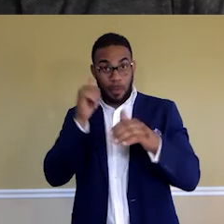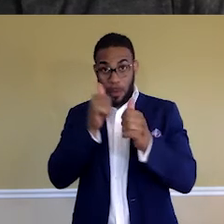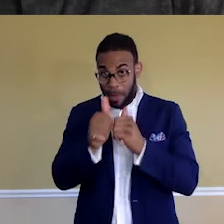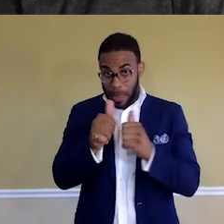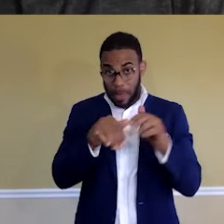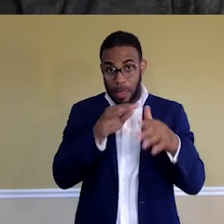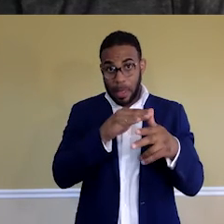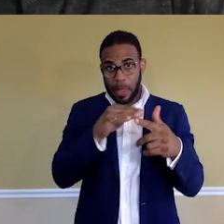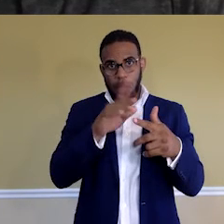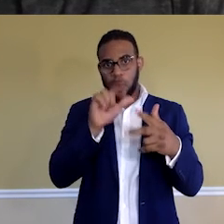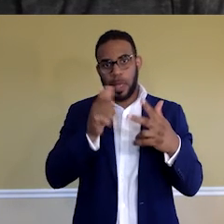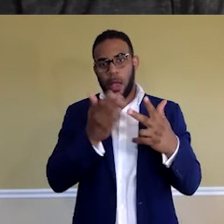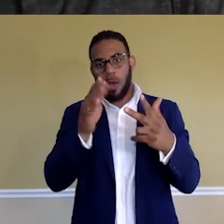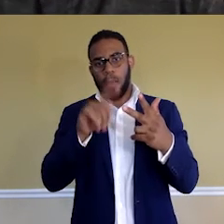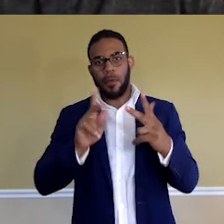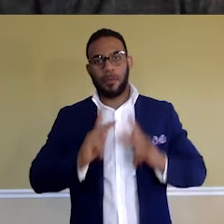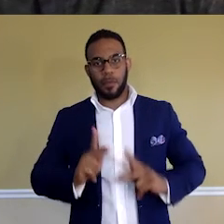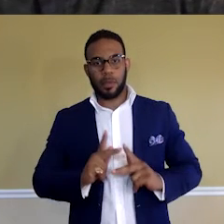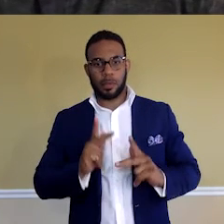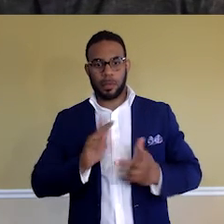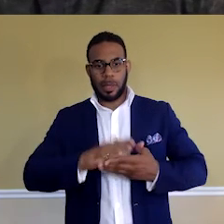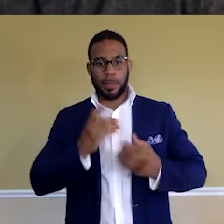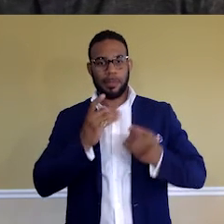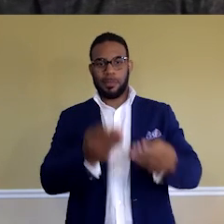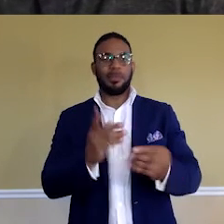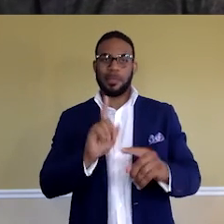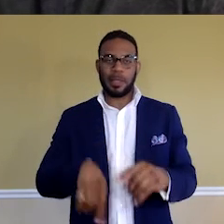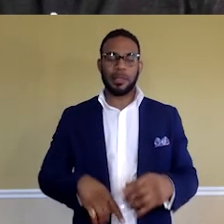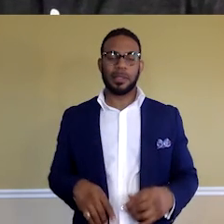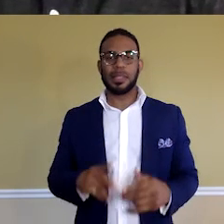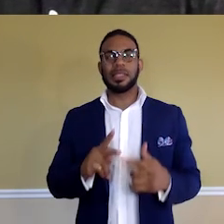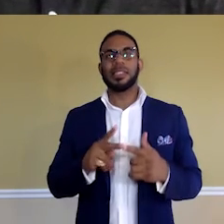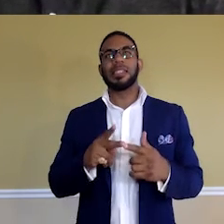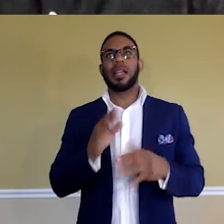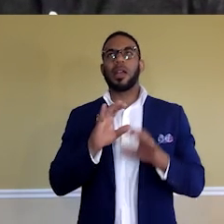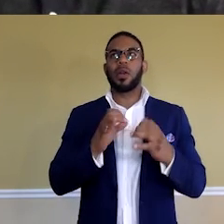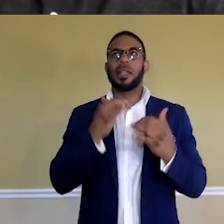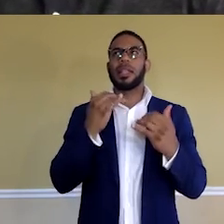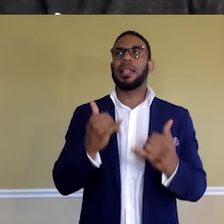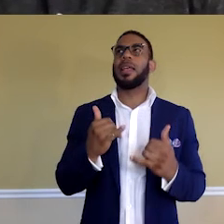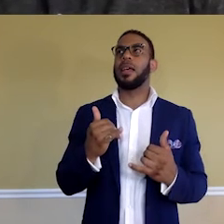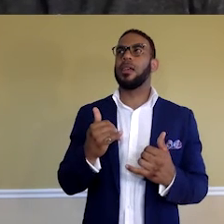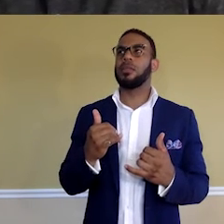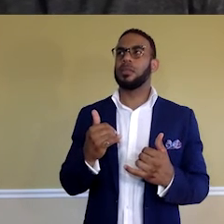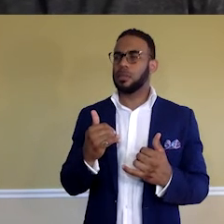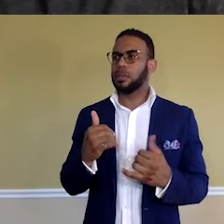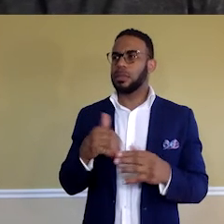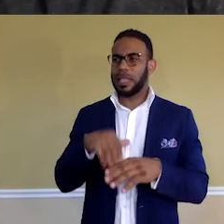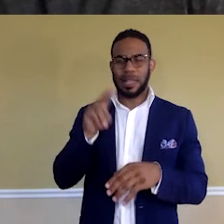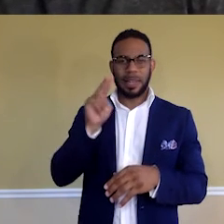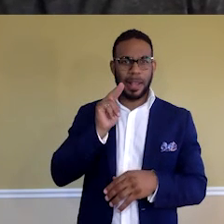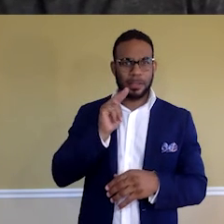then you can now come for your physical interview. So the second cohort is now, and it's in Nigeria, Ghana,